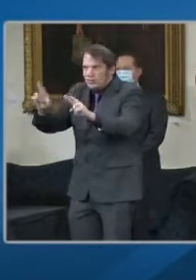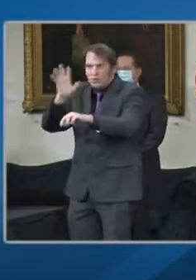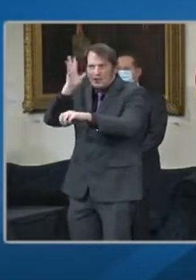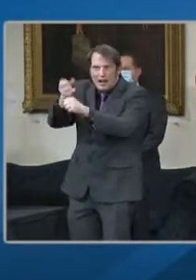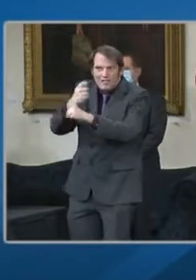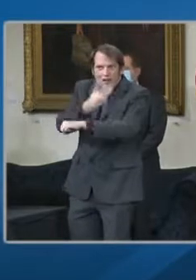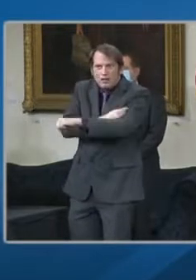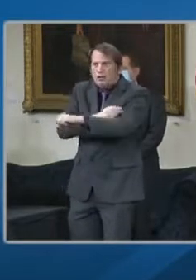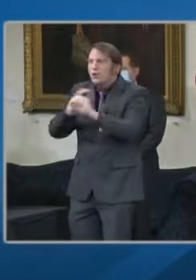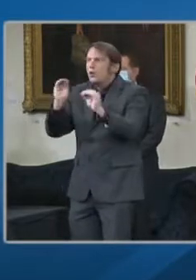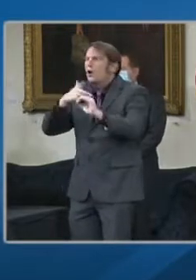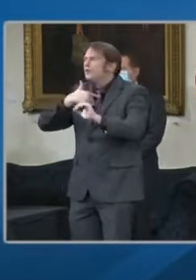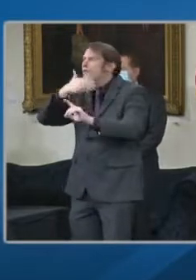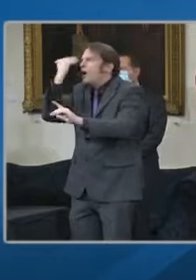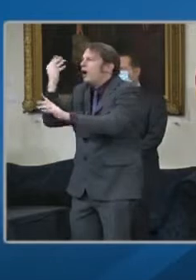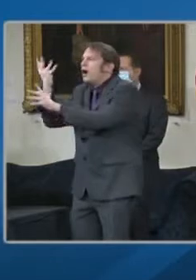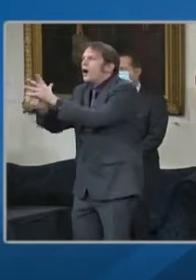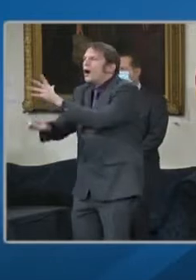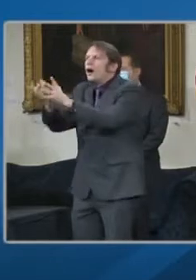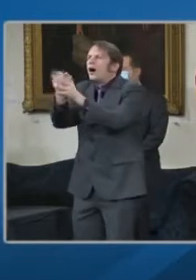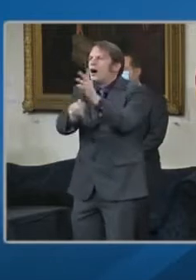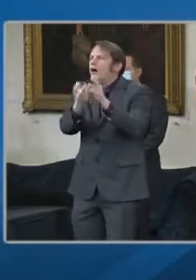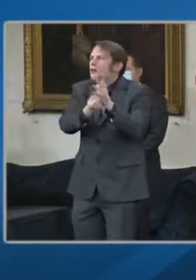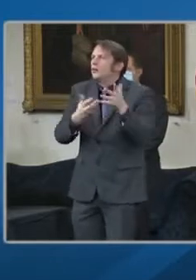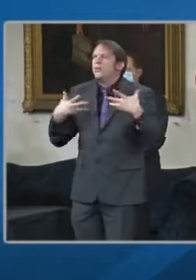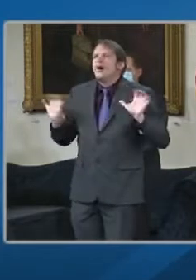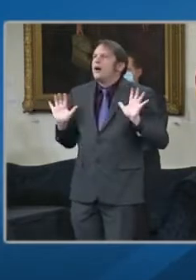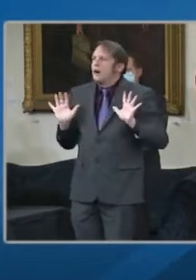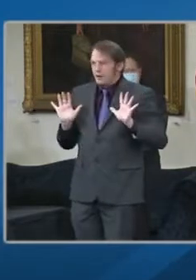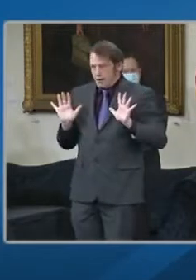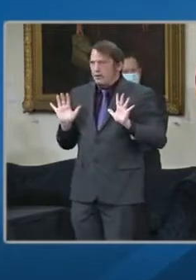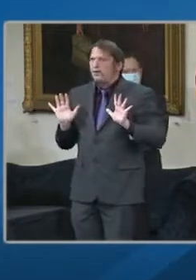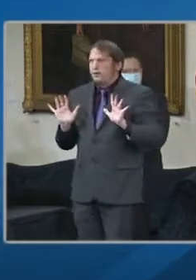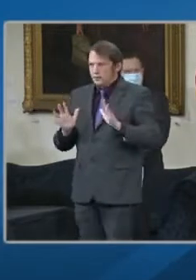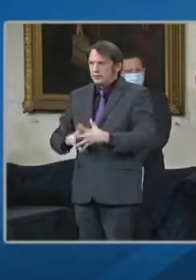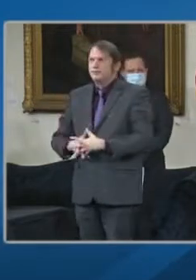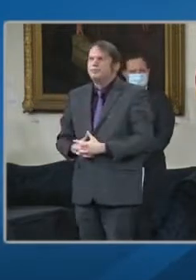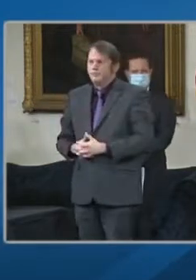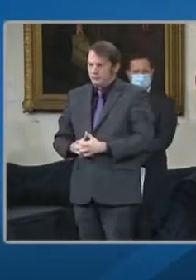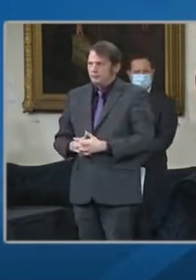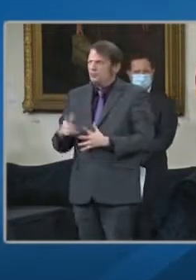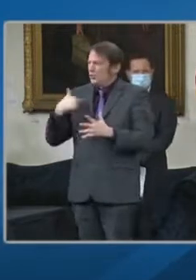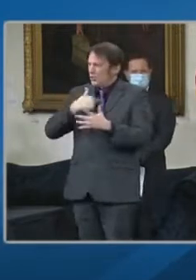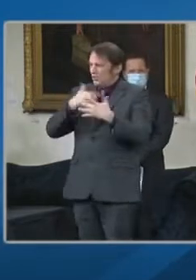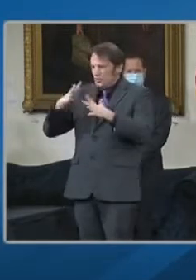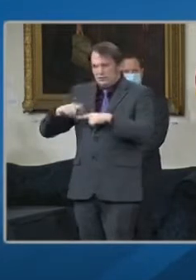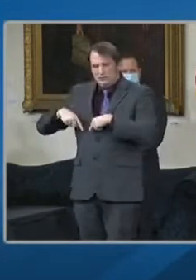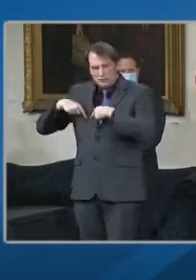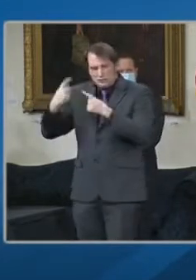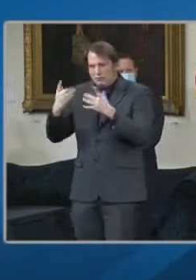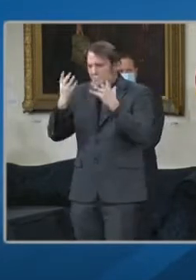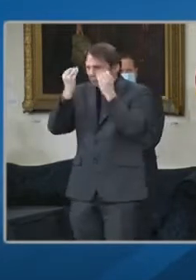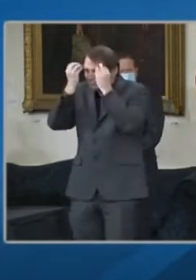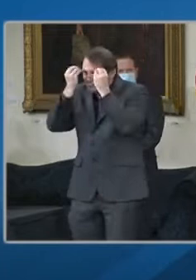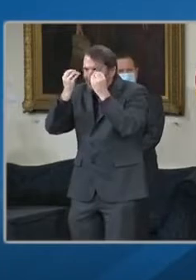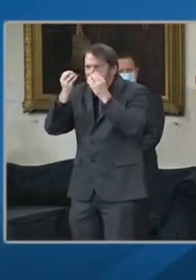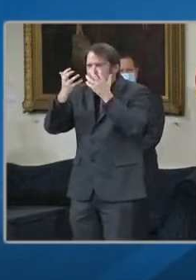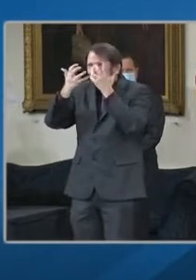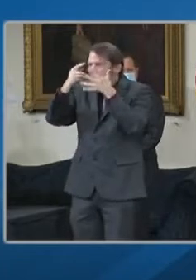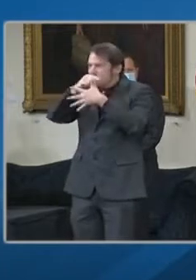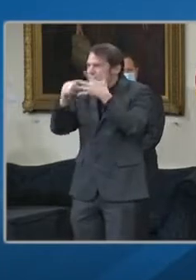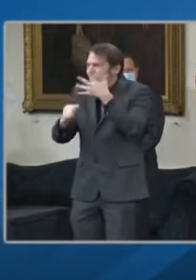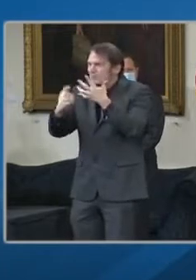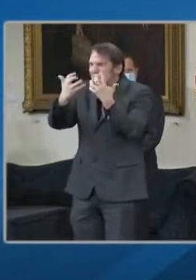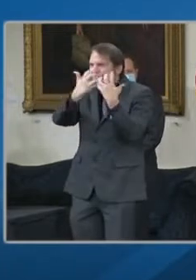data based well thought out vaccination plan is to also continue expanding